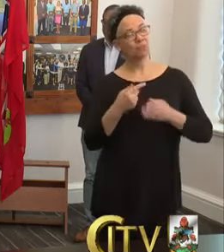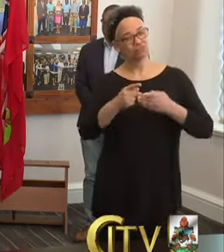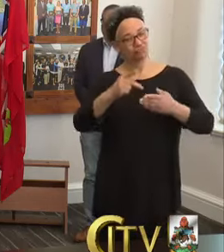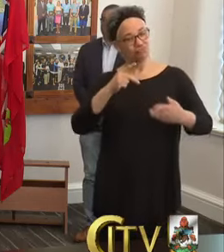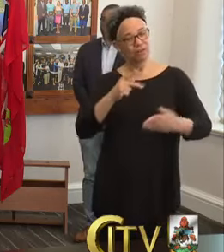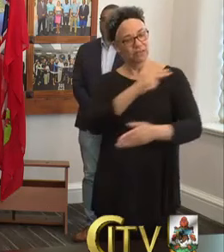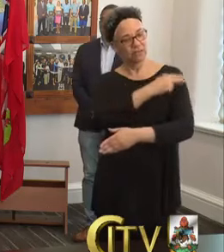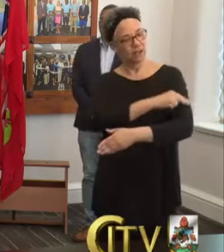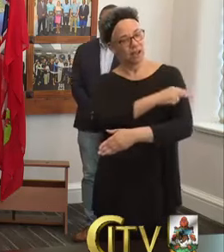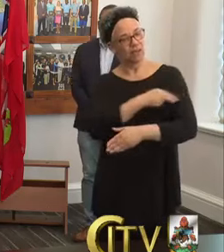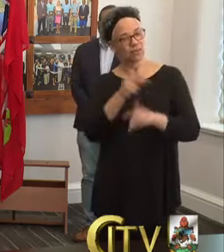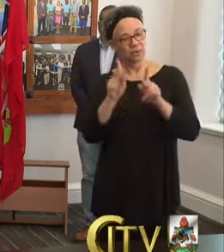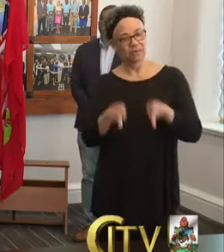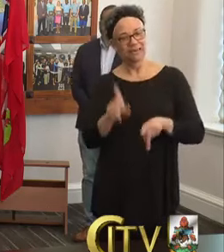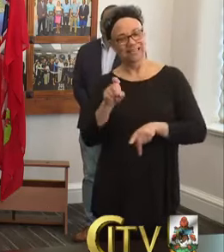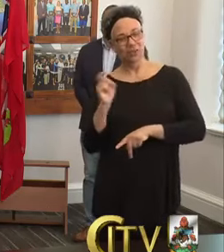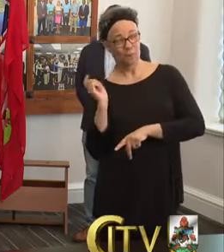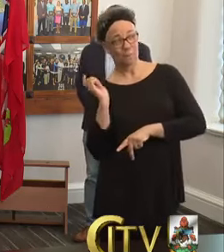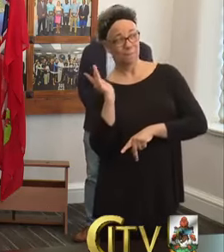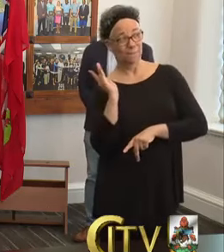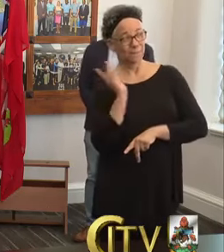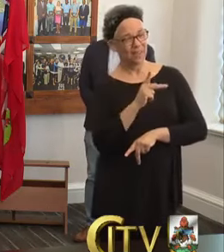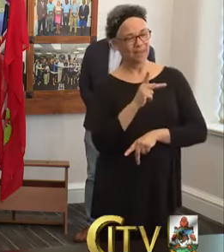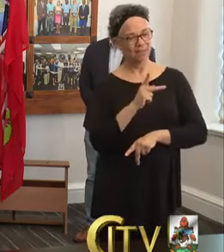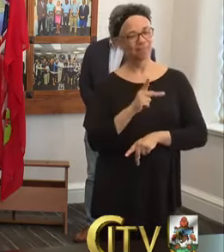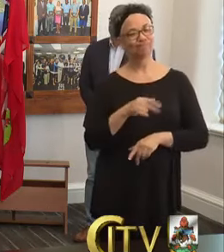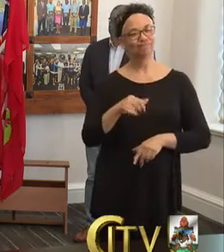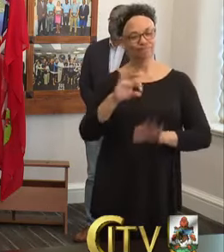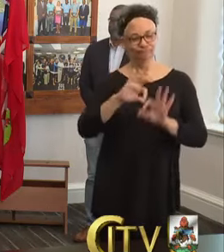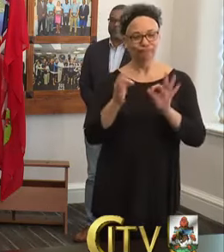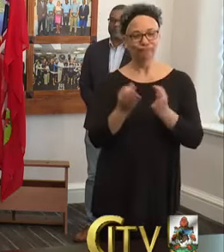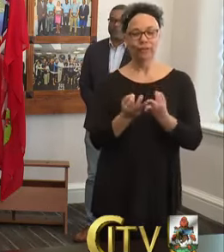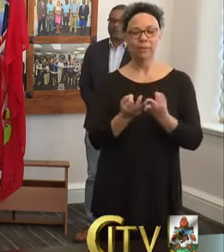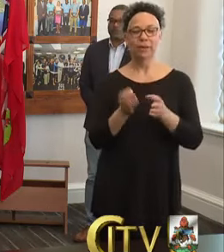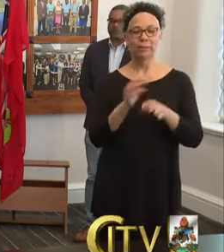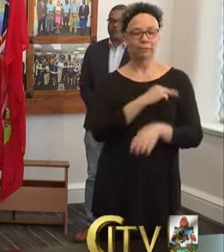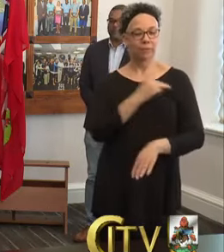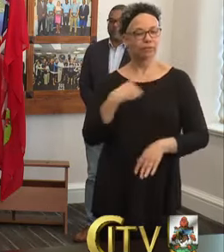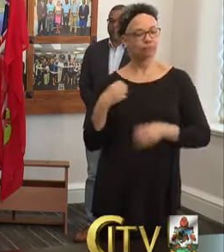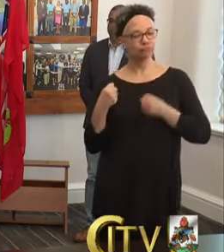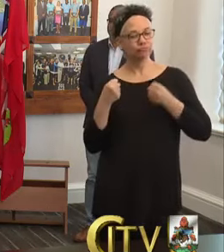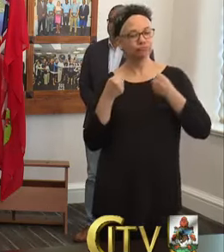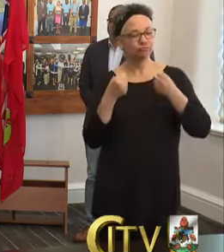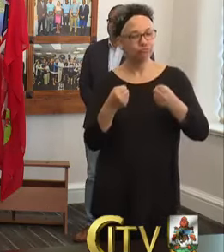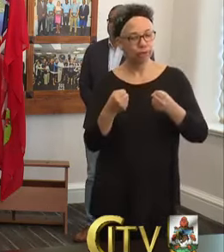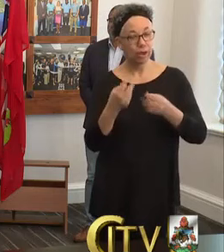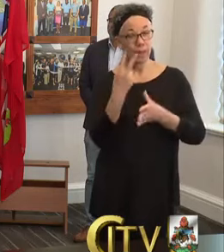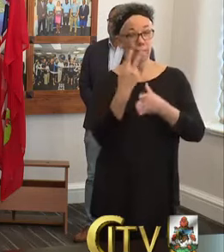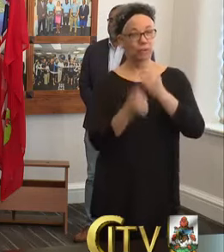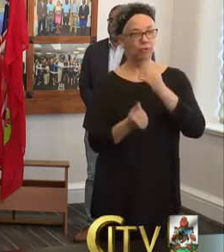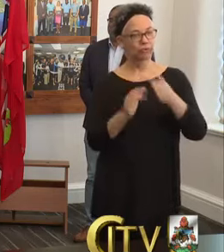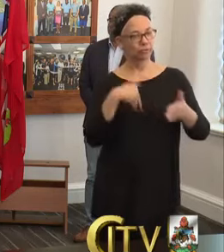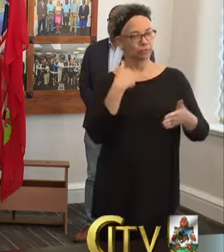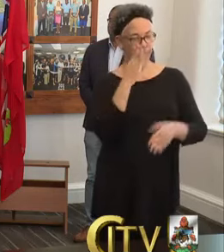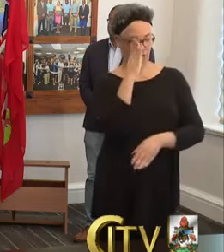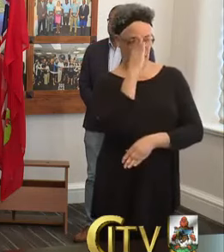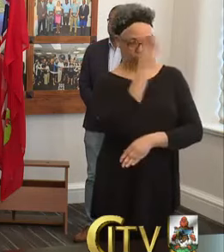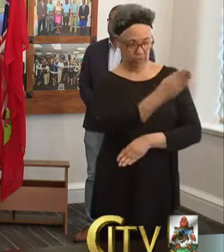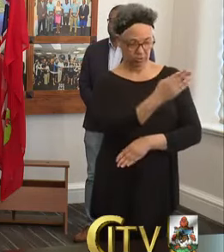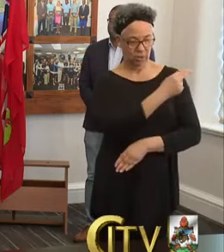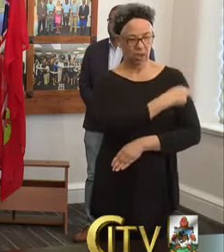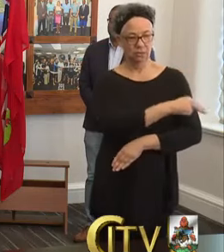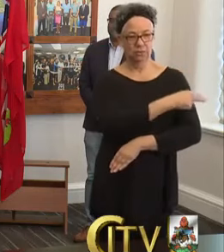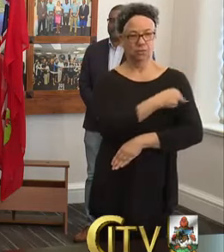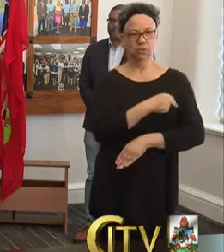and needed to return and was being returned by a family member. Both passed through to the hospital without incident. You will